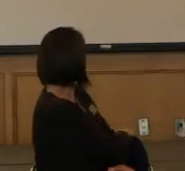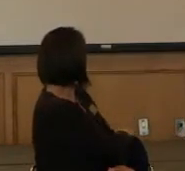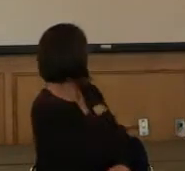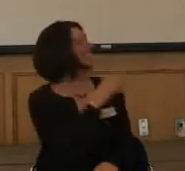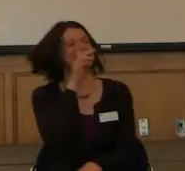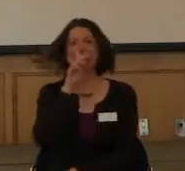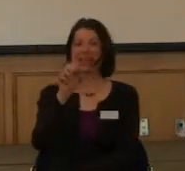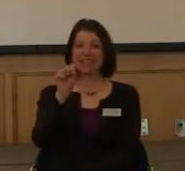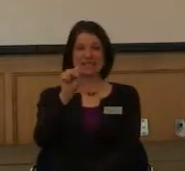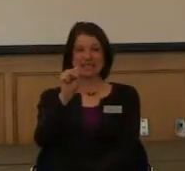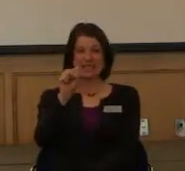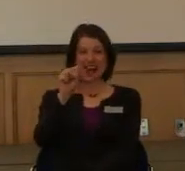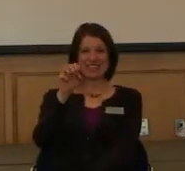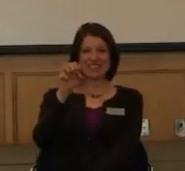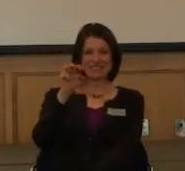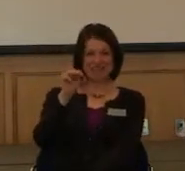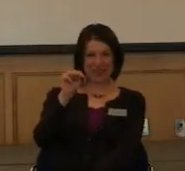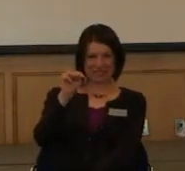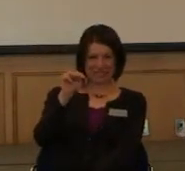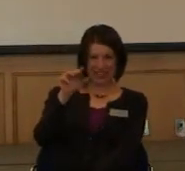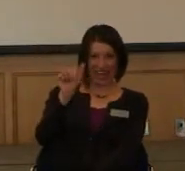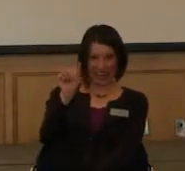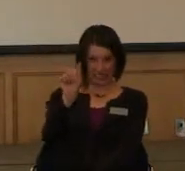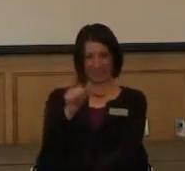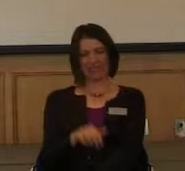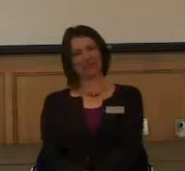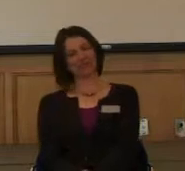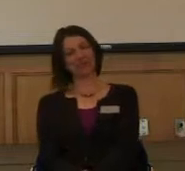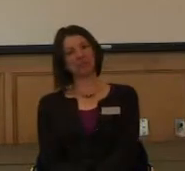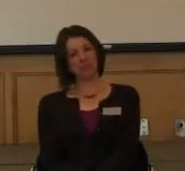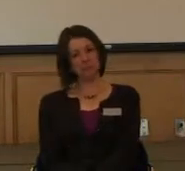That's why I said it a little slowly. It's spinal muscular atrophy.